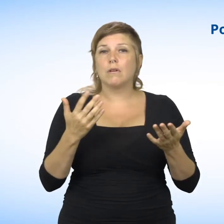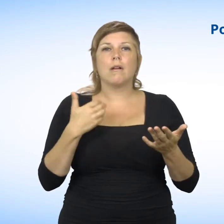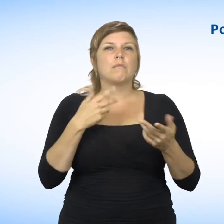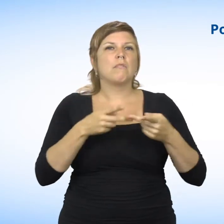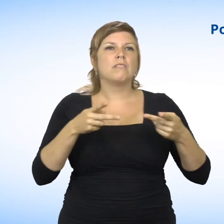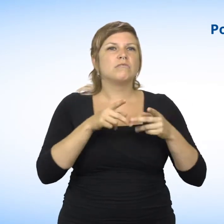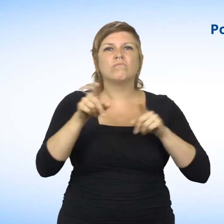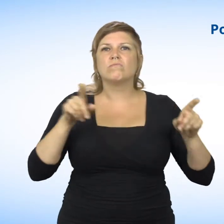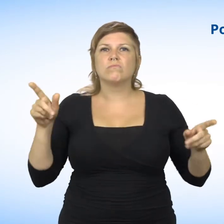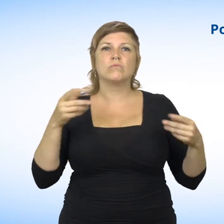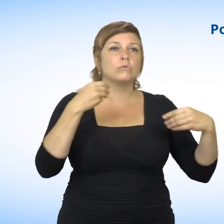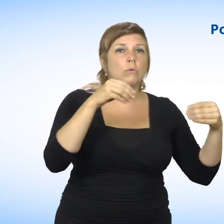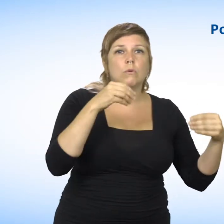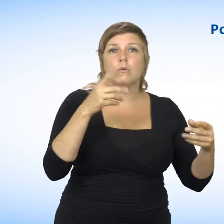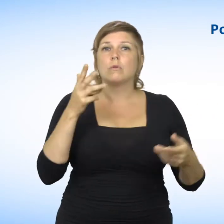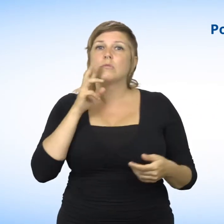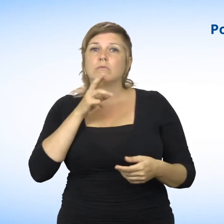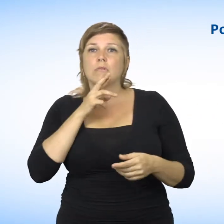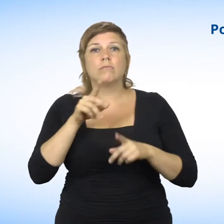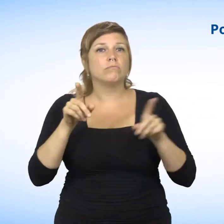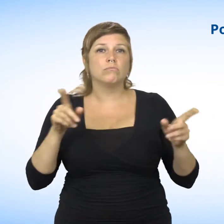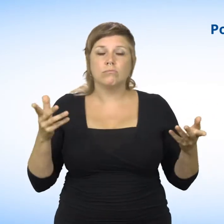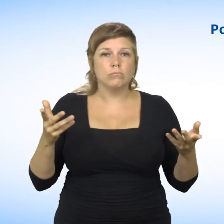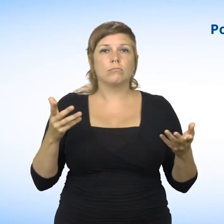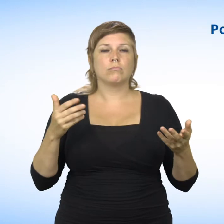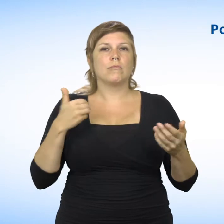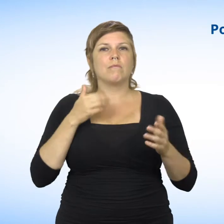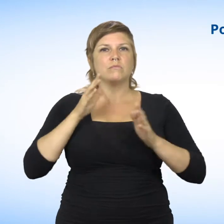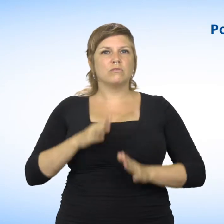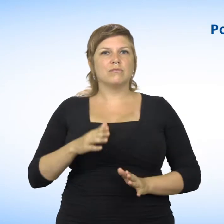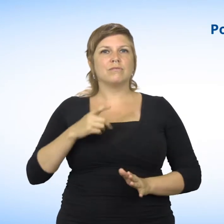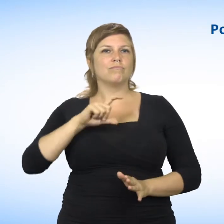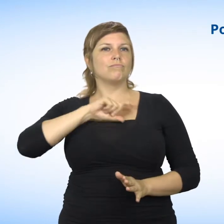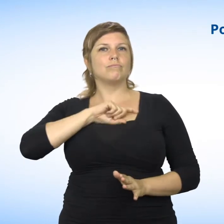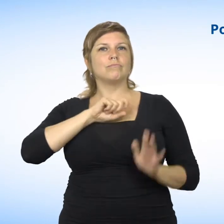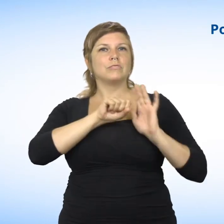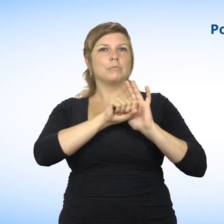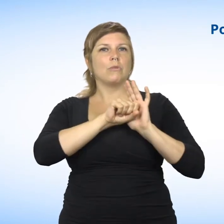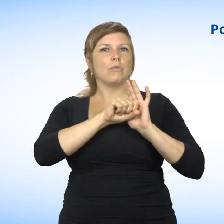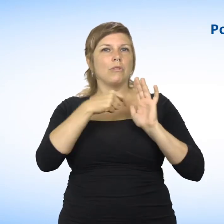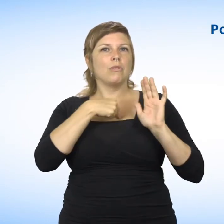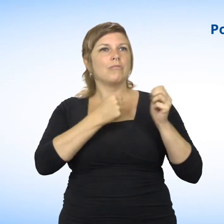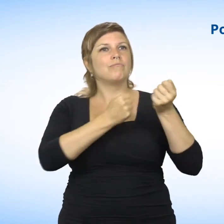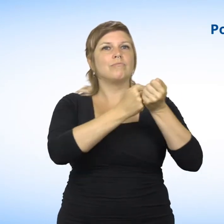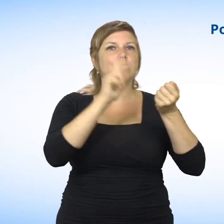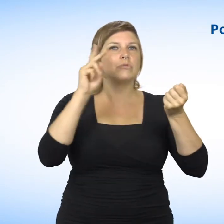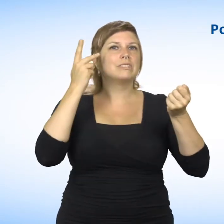For example, you cannot be denied access to a business or a restaurant because you are wearing a political symbol